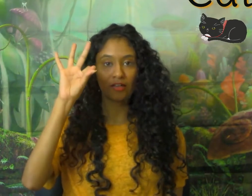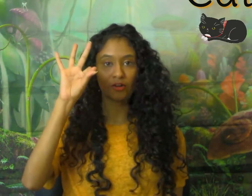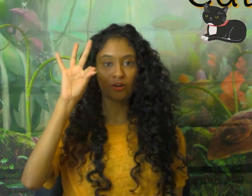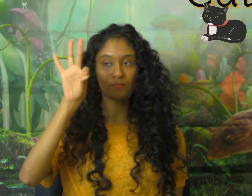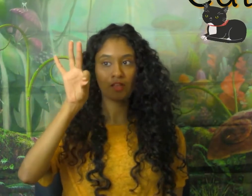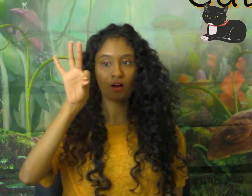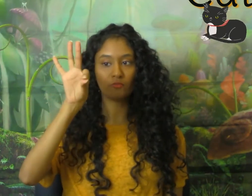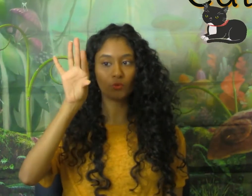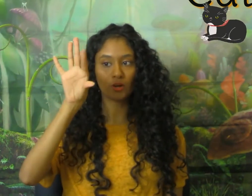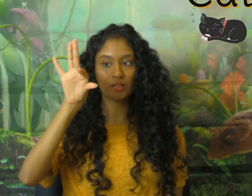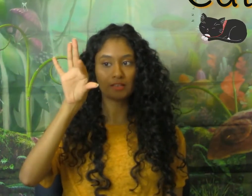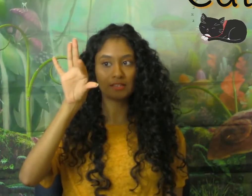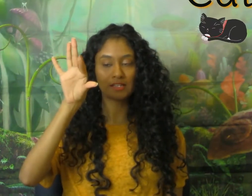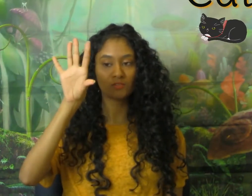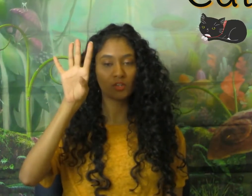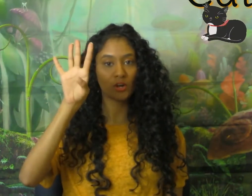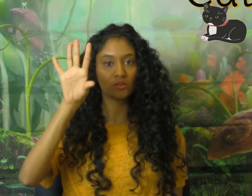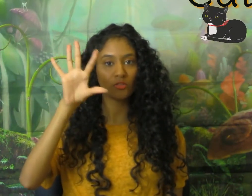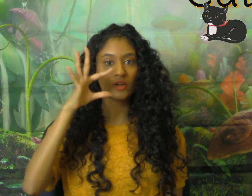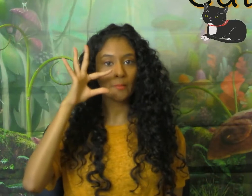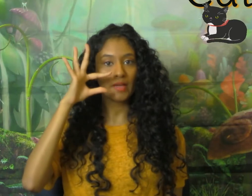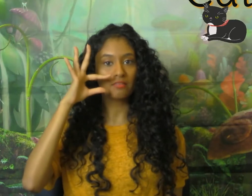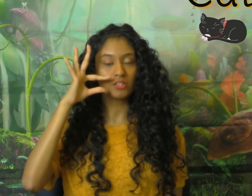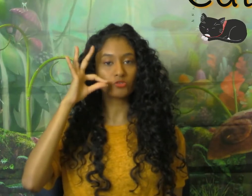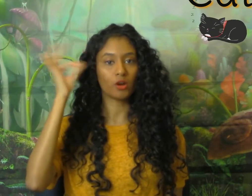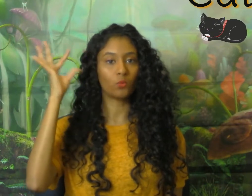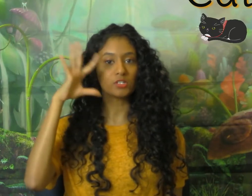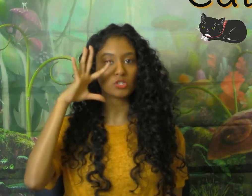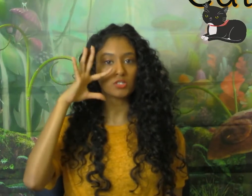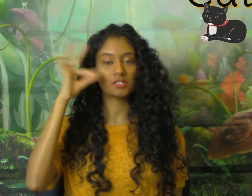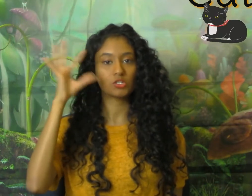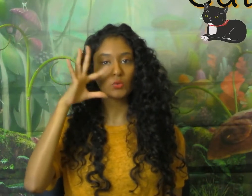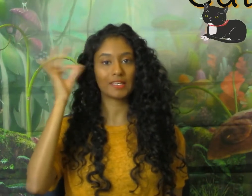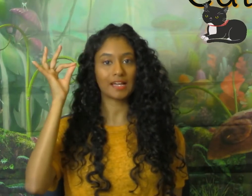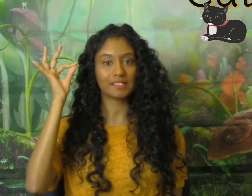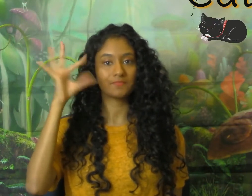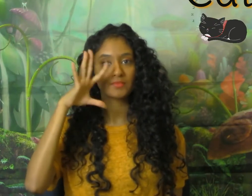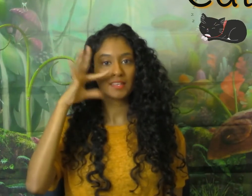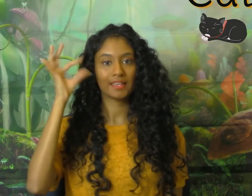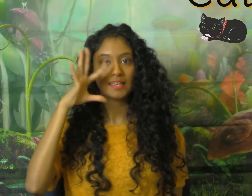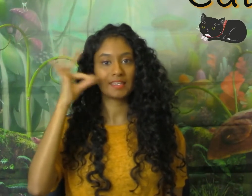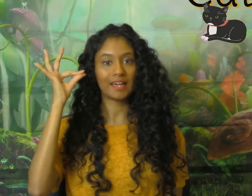of your index finger and your thumb and like you're drawing whiskers. So cat. Cat.